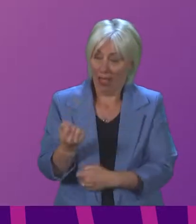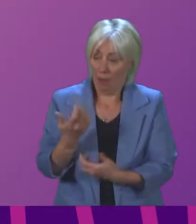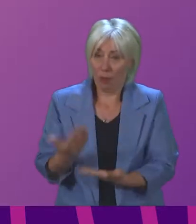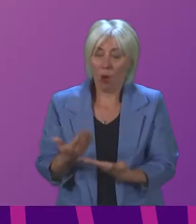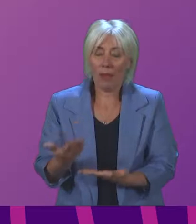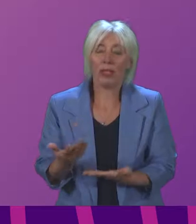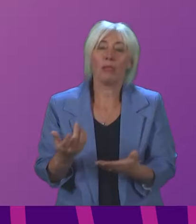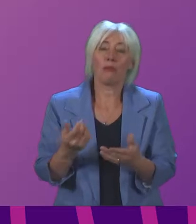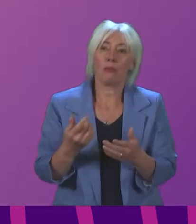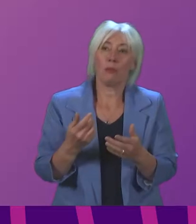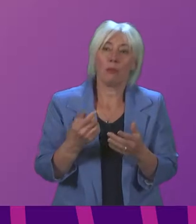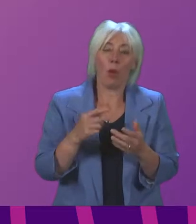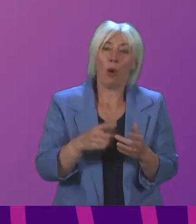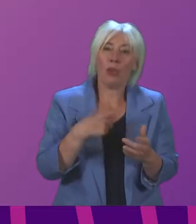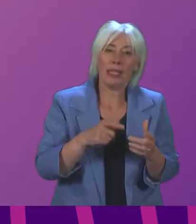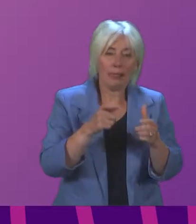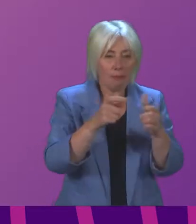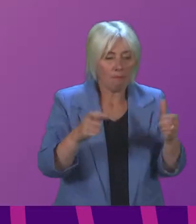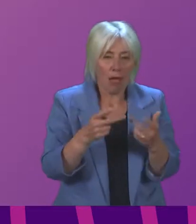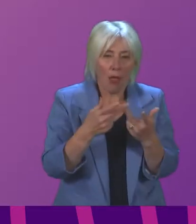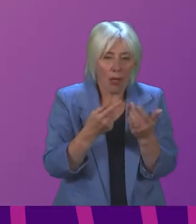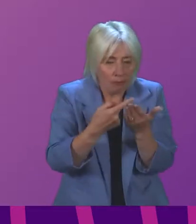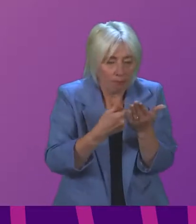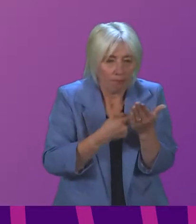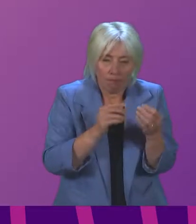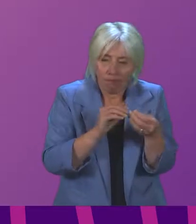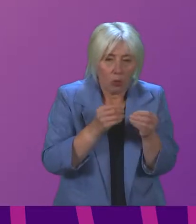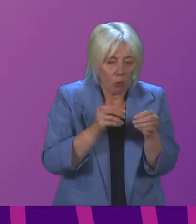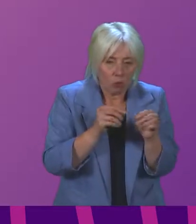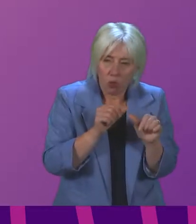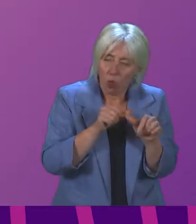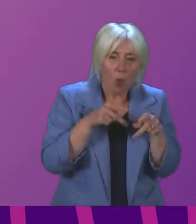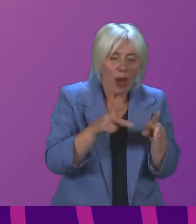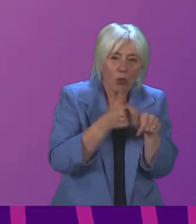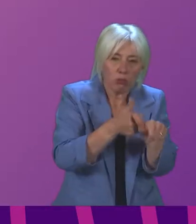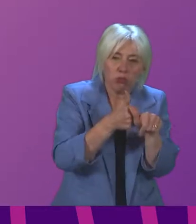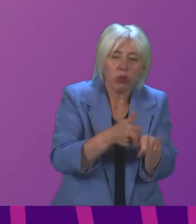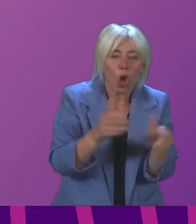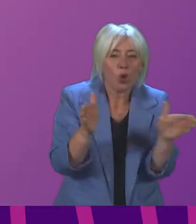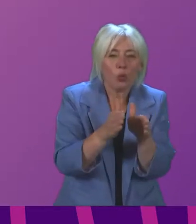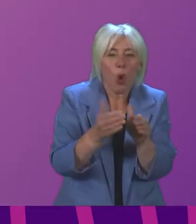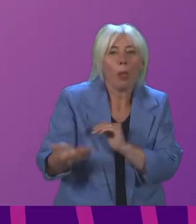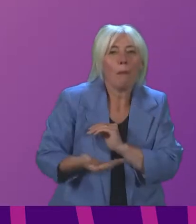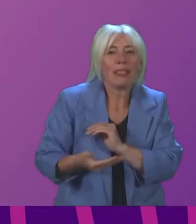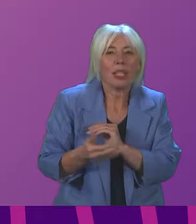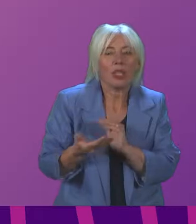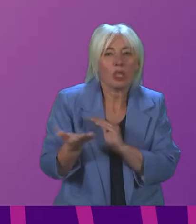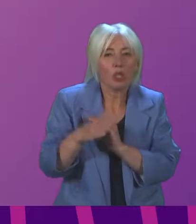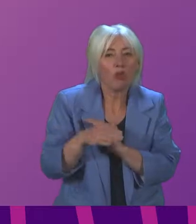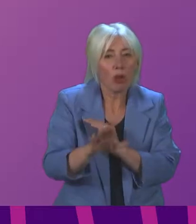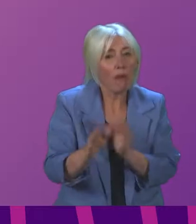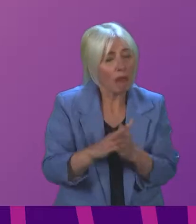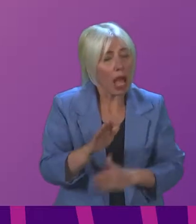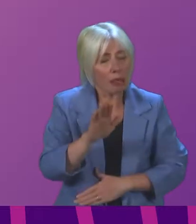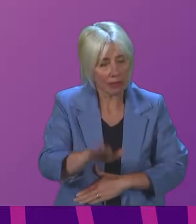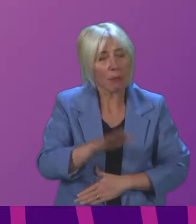we also need a package of discrete measures to assist with the small business recovery. And I have a great deal of sympathy with that because I think